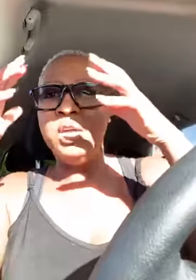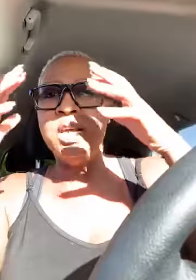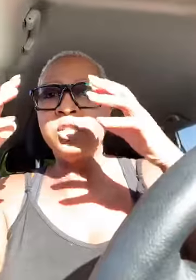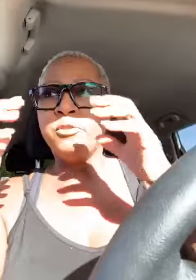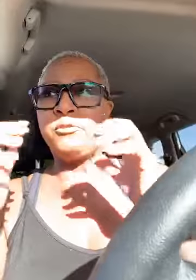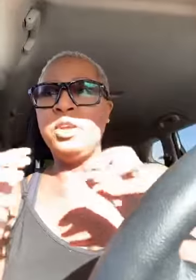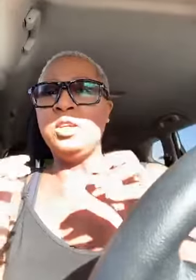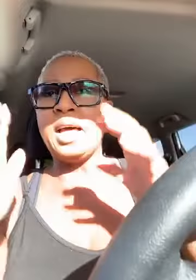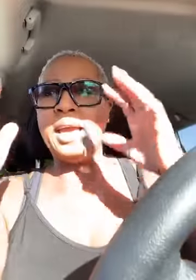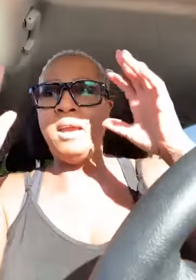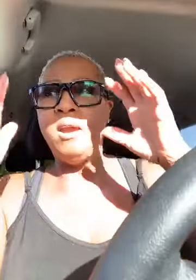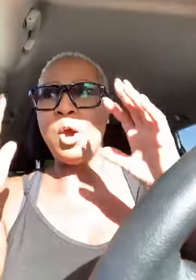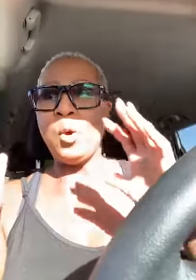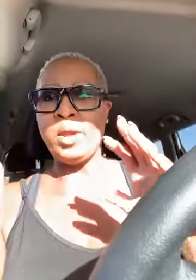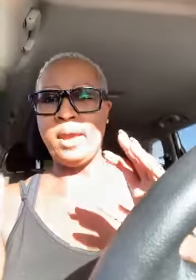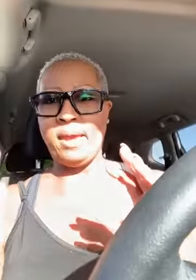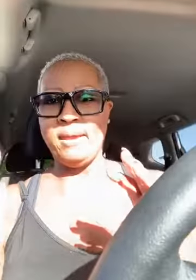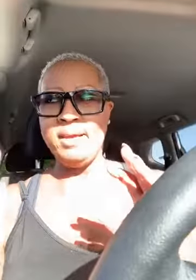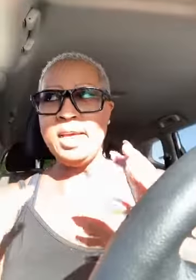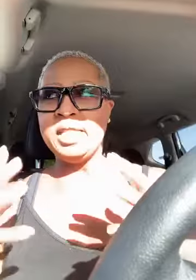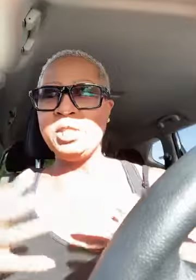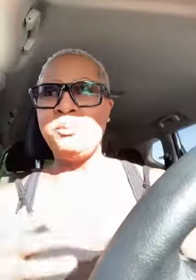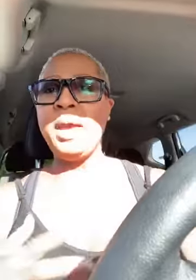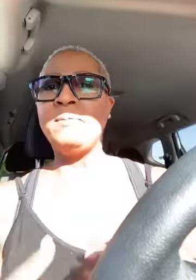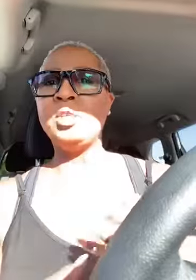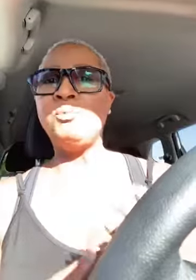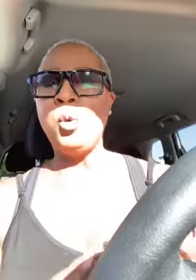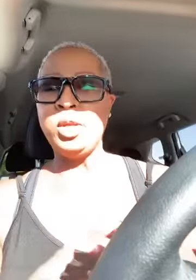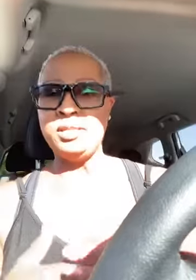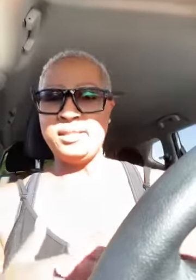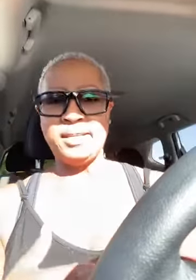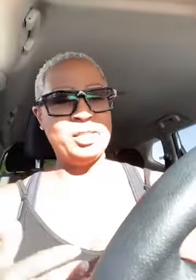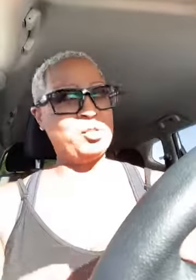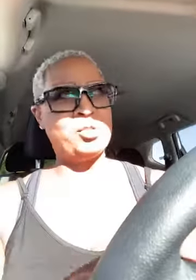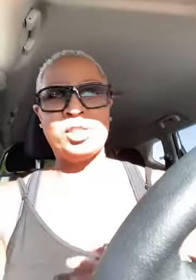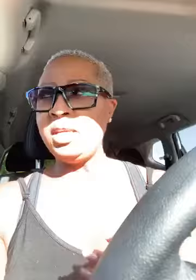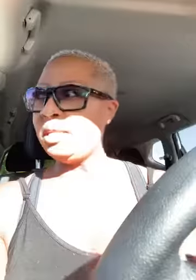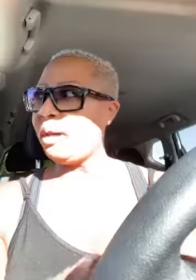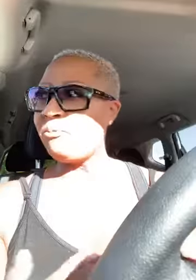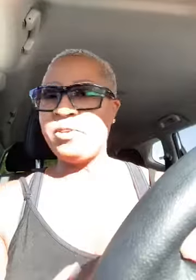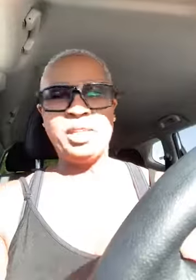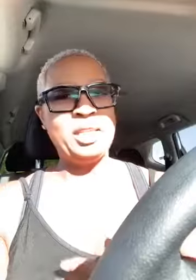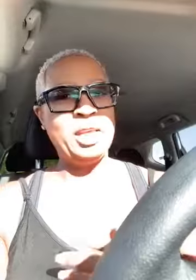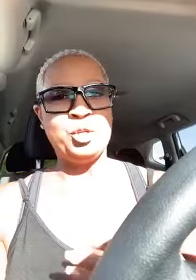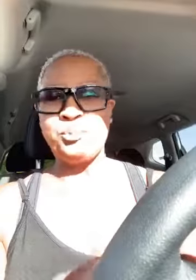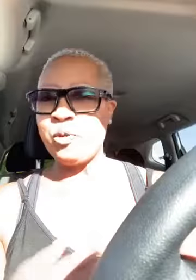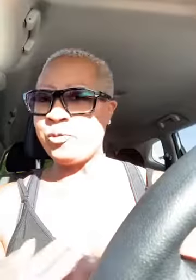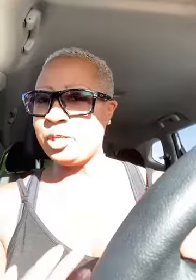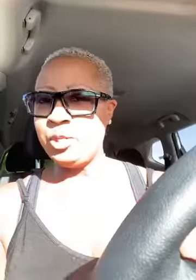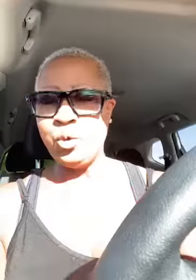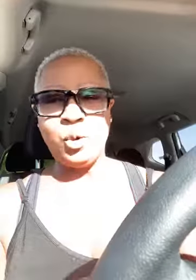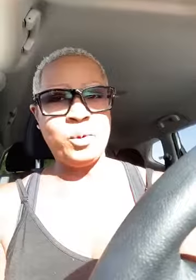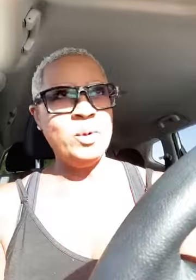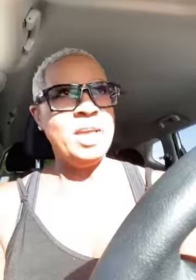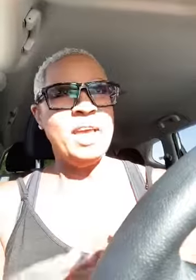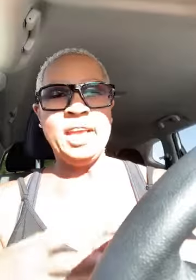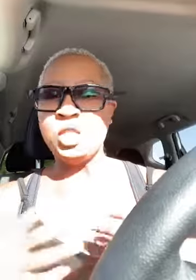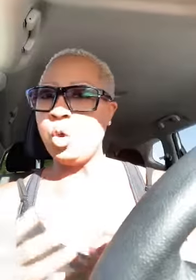to feel like okay this baby this morning sickness this thing that i'm feeling it is perfectly normal it's